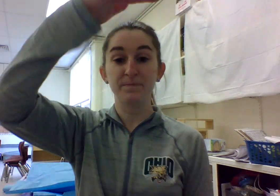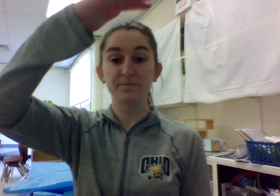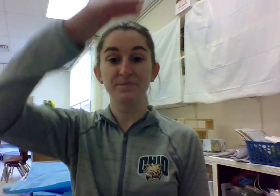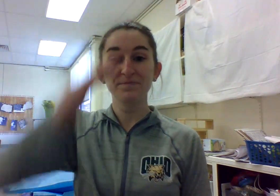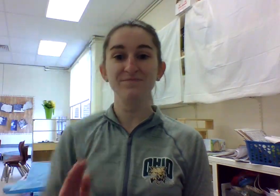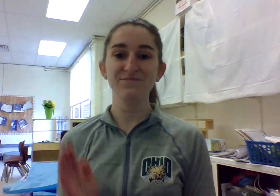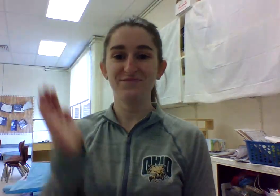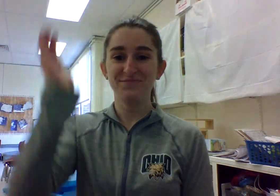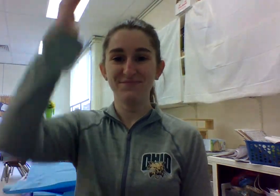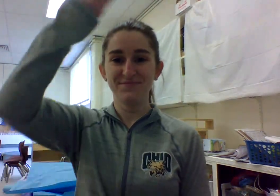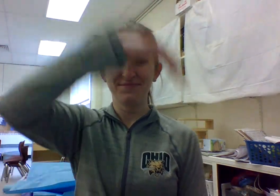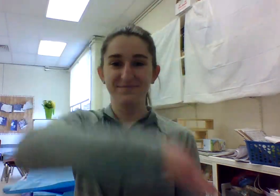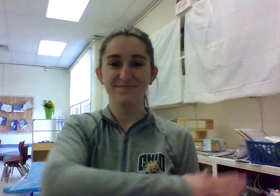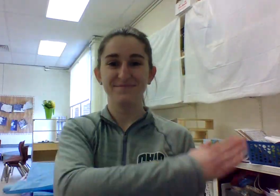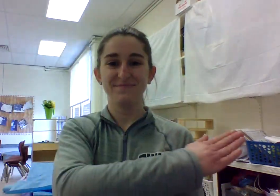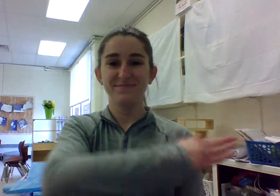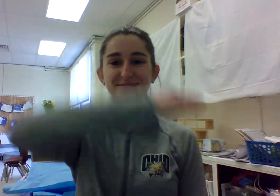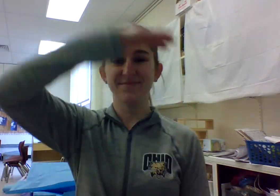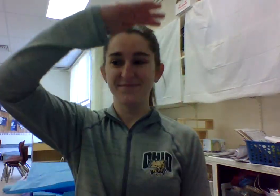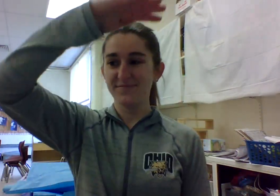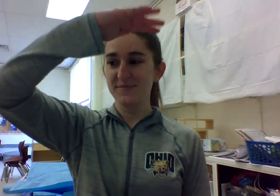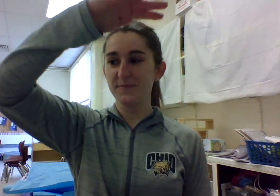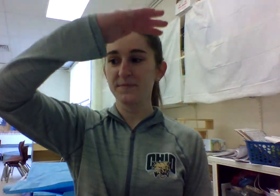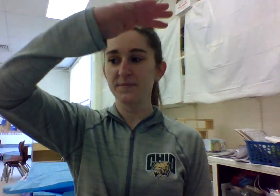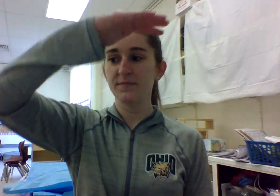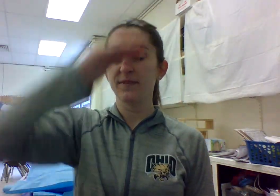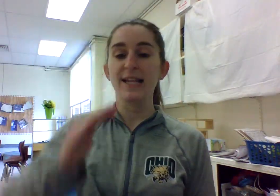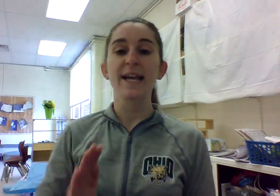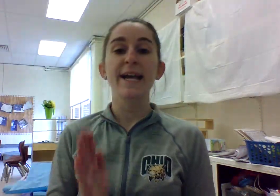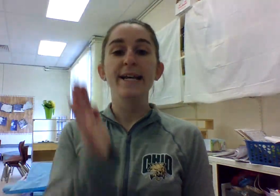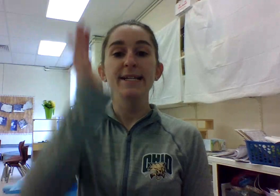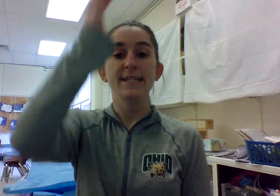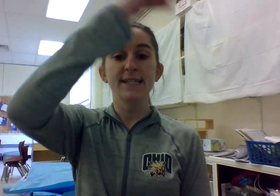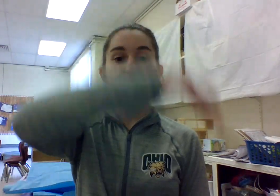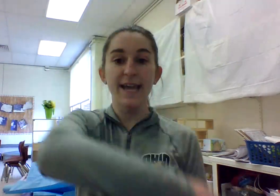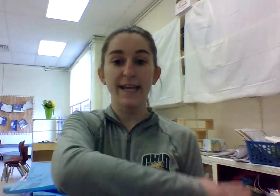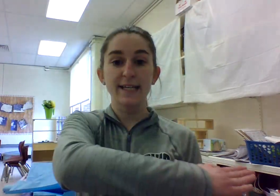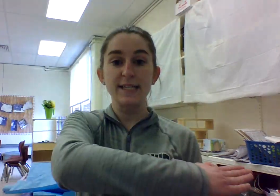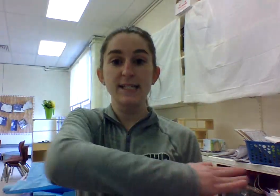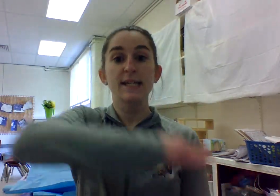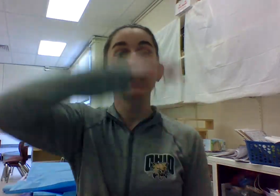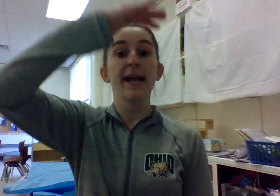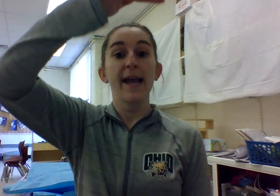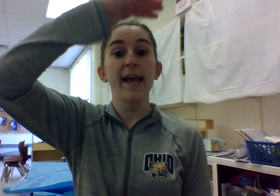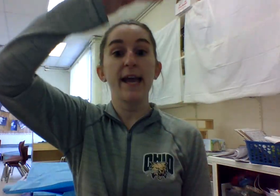six, eh.